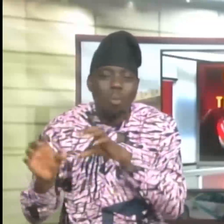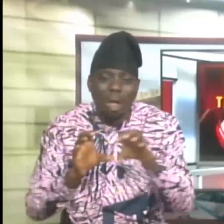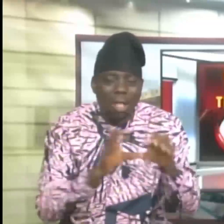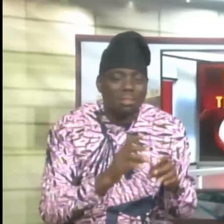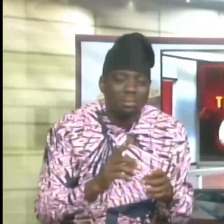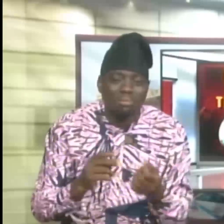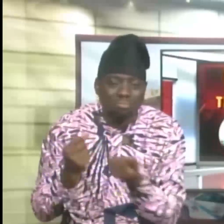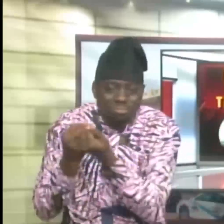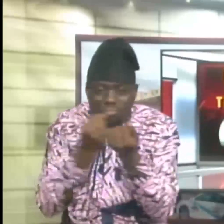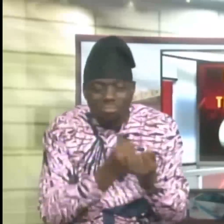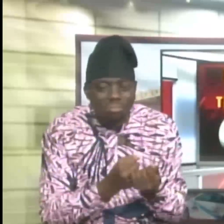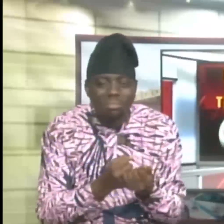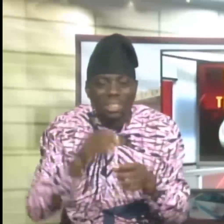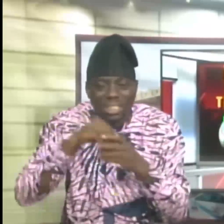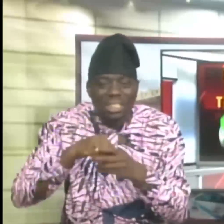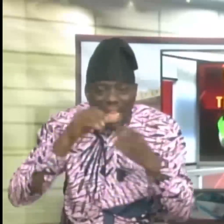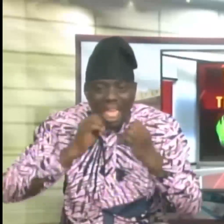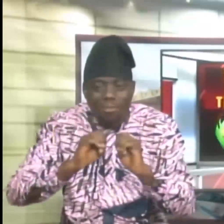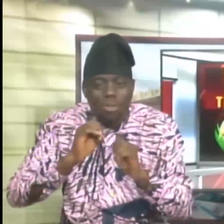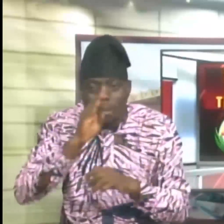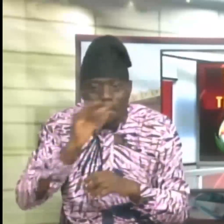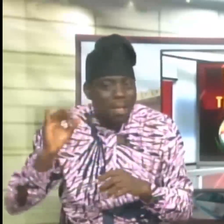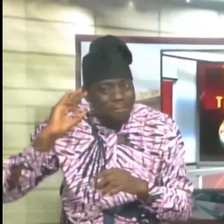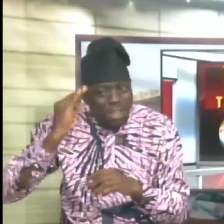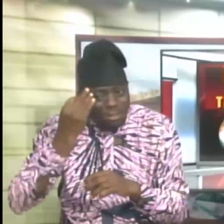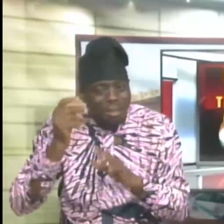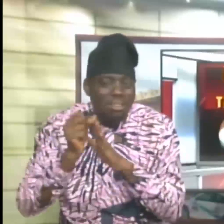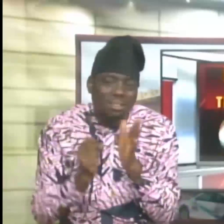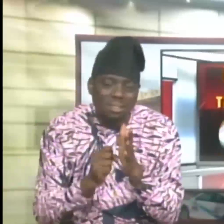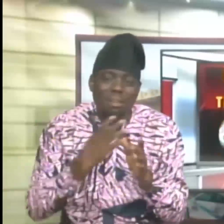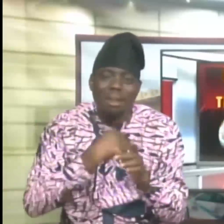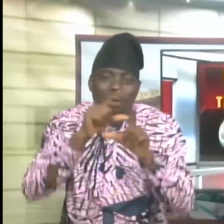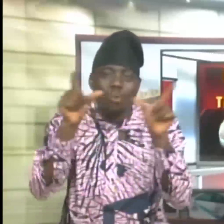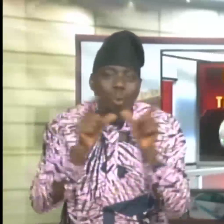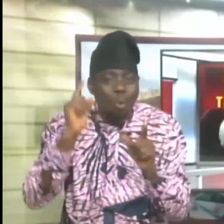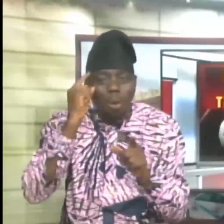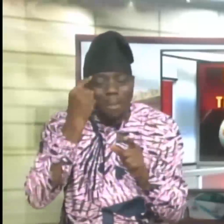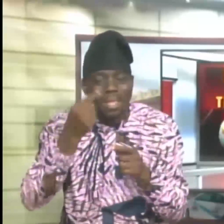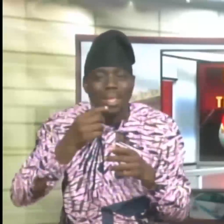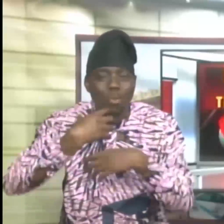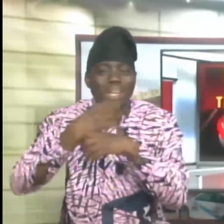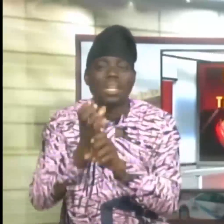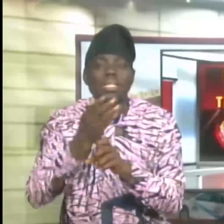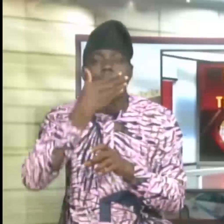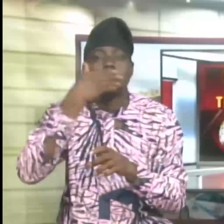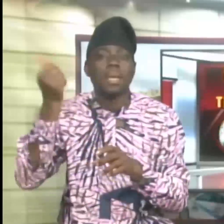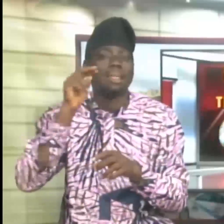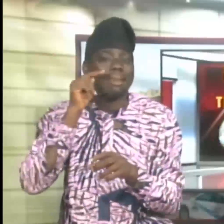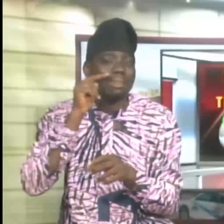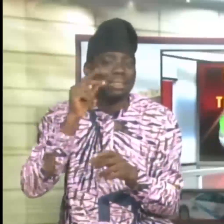ongoing efforts by the federal states and local governments to create a better Nigeria that the citizens will be